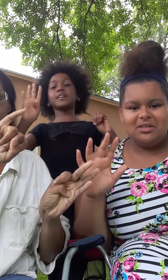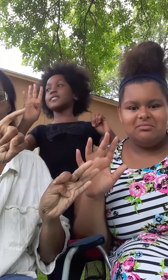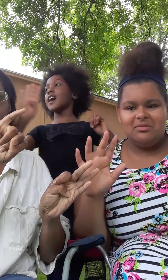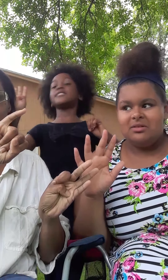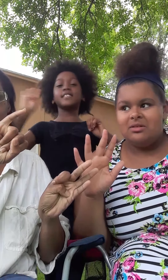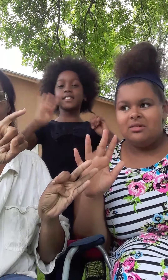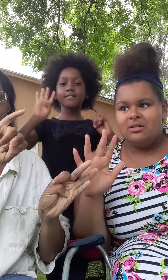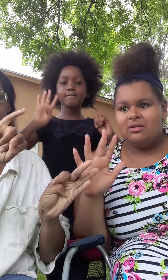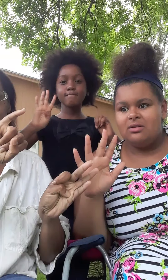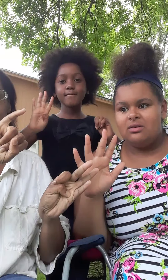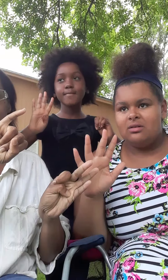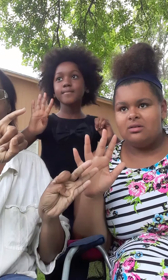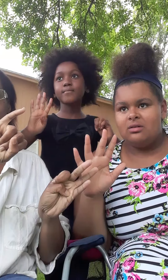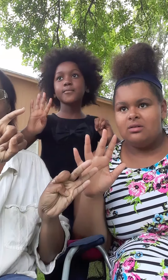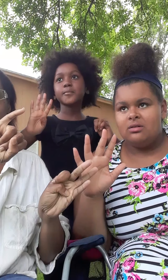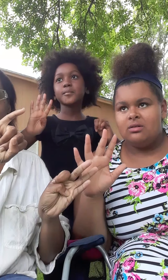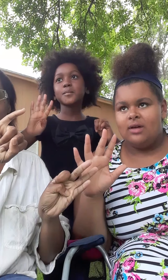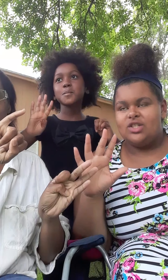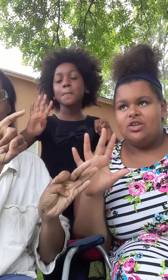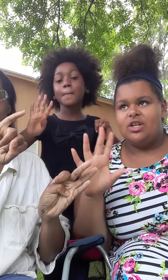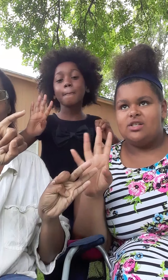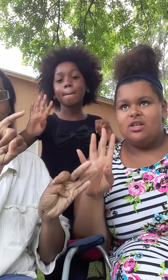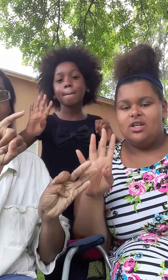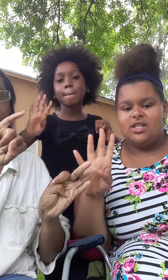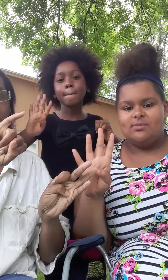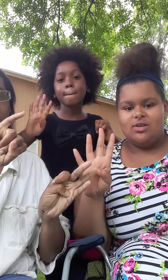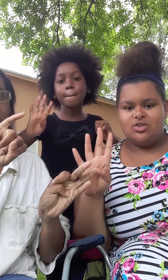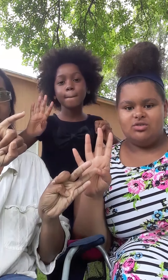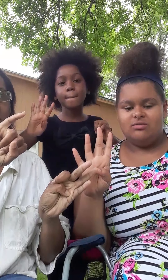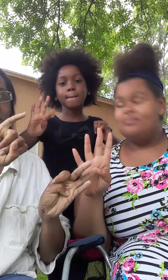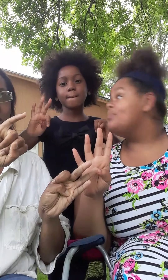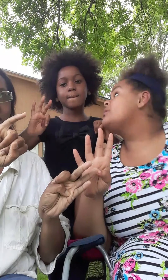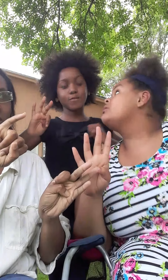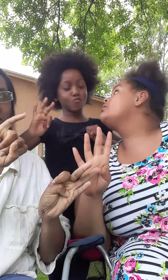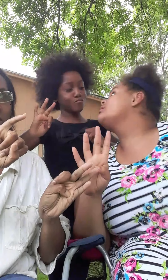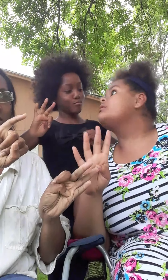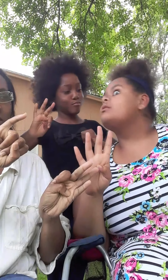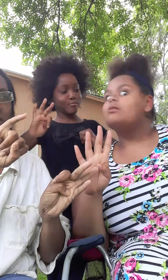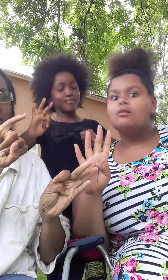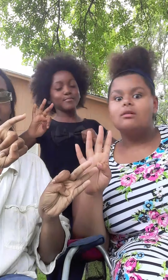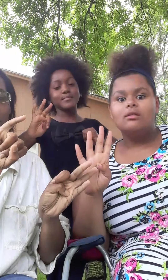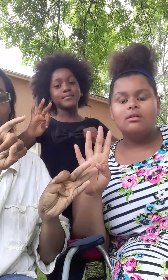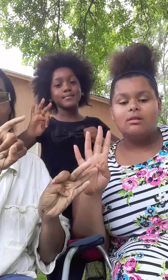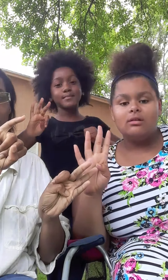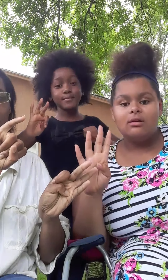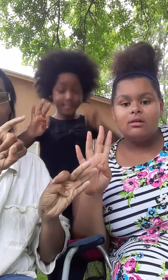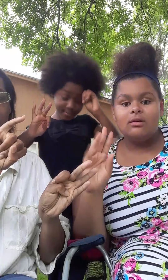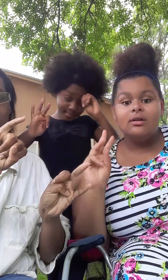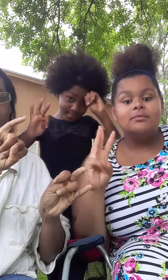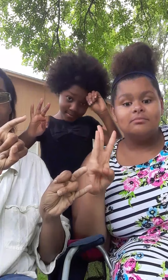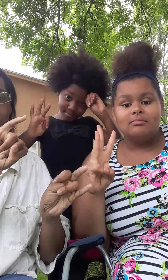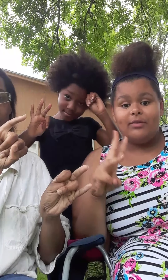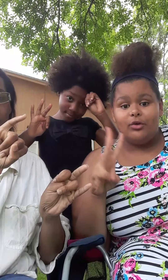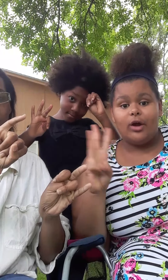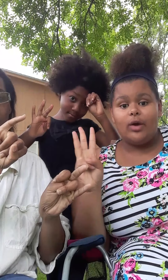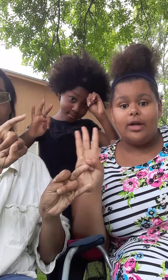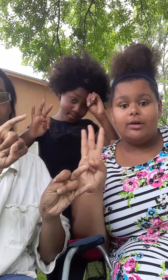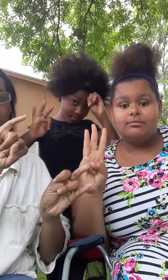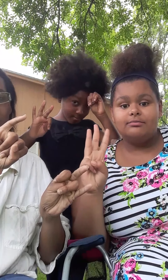gotten your nails done and then smudged them within five minutes put a finger down if you ever dropped your phone and it cracked put a finger down if